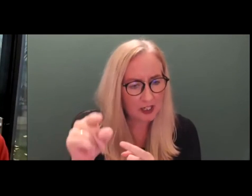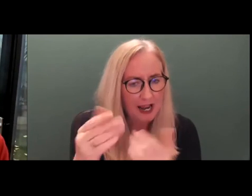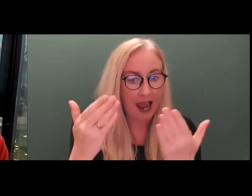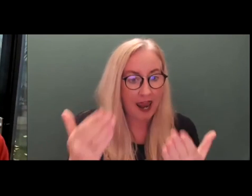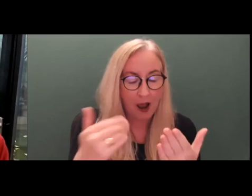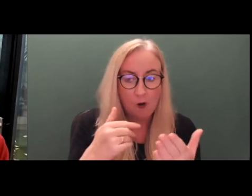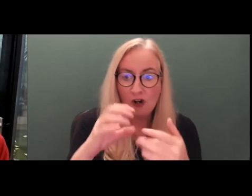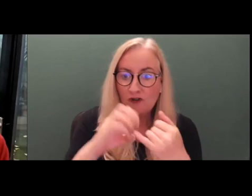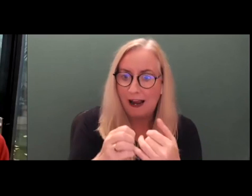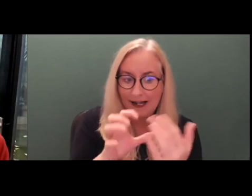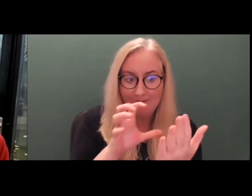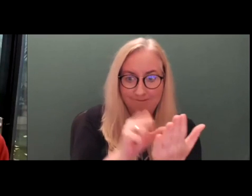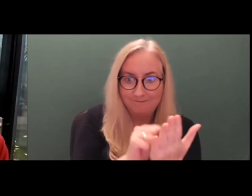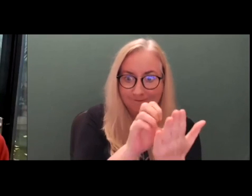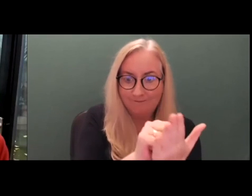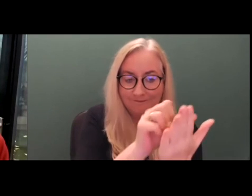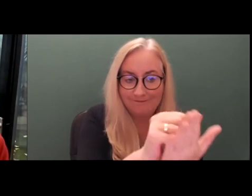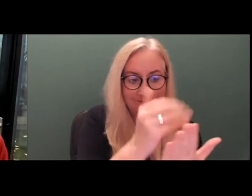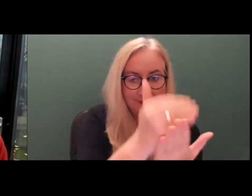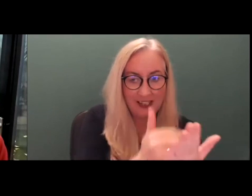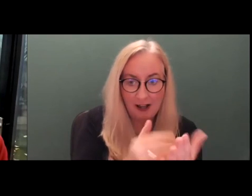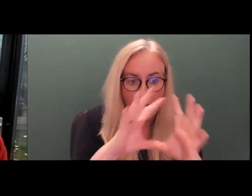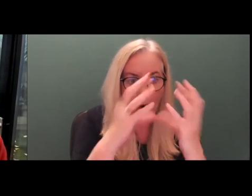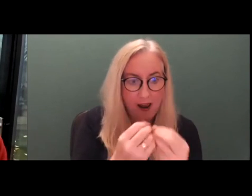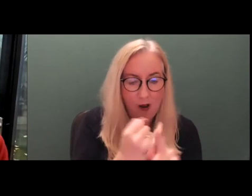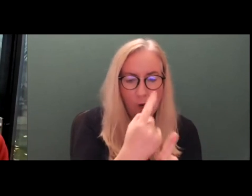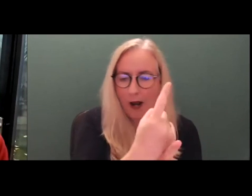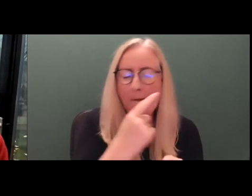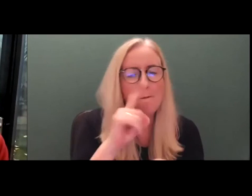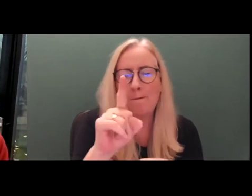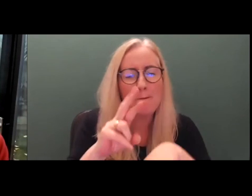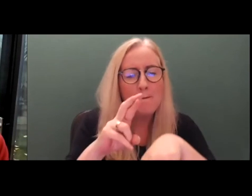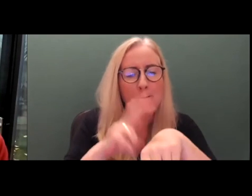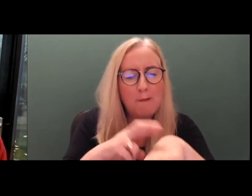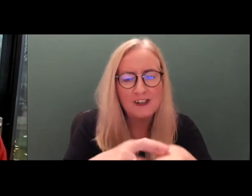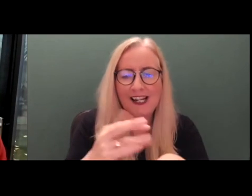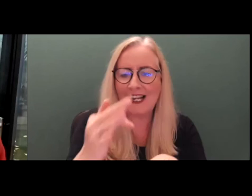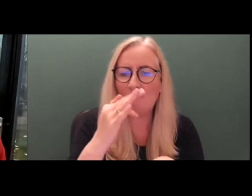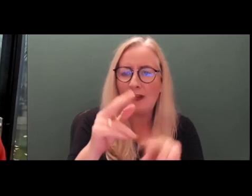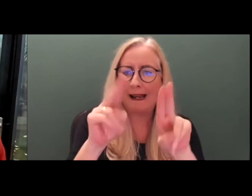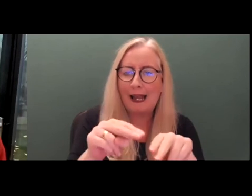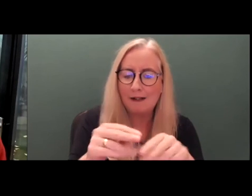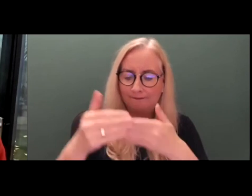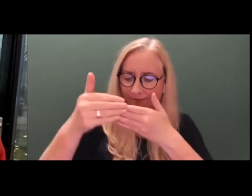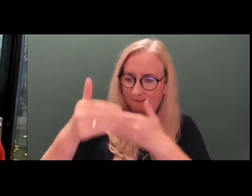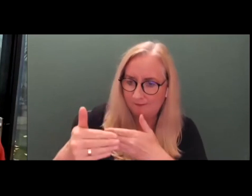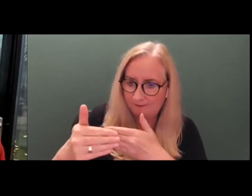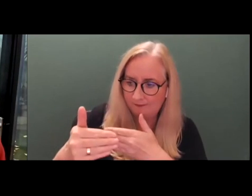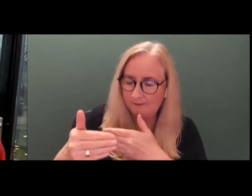all of that in one go. It would be much better if you've got the ability to look at things on an incremental basis.